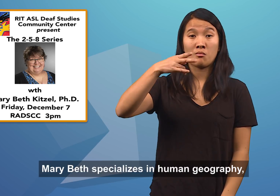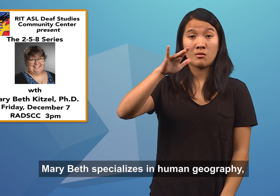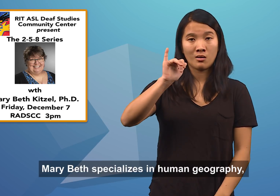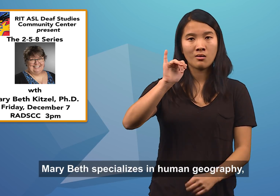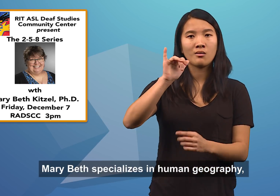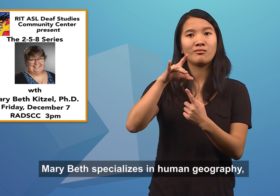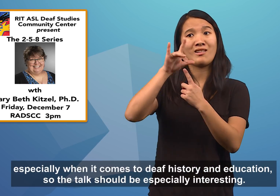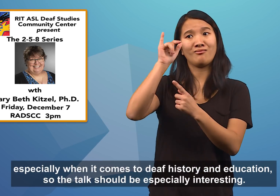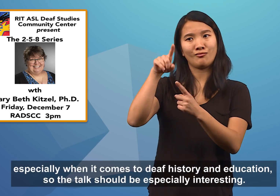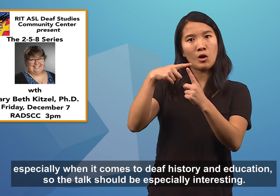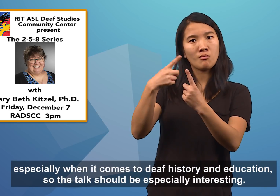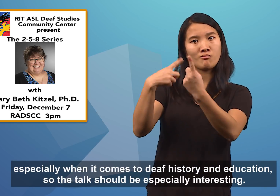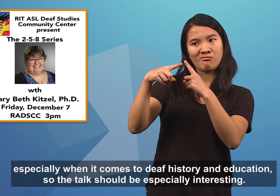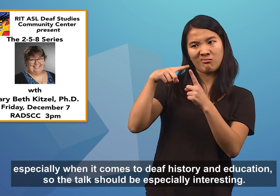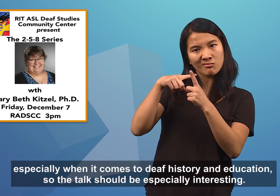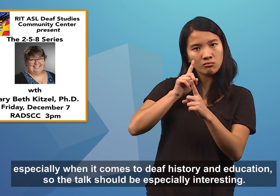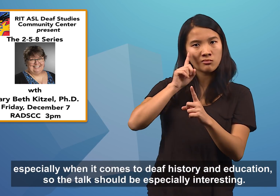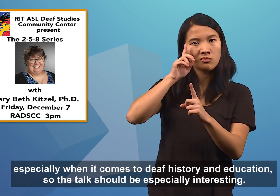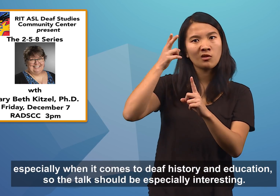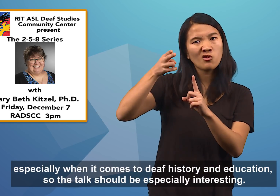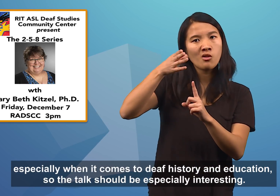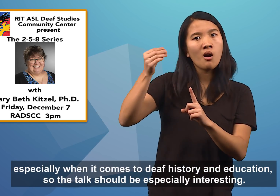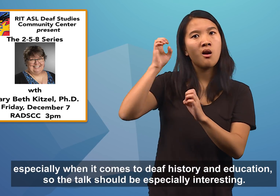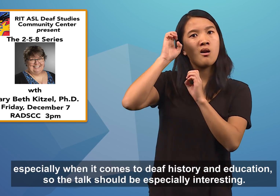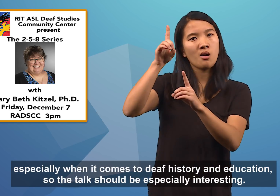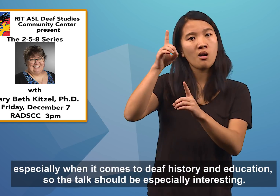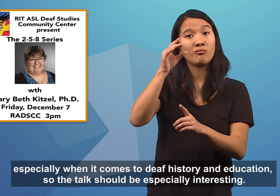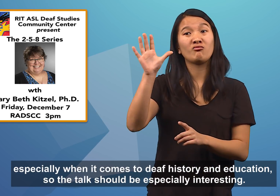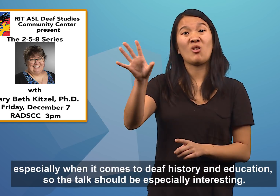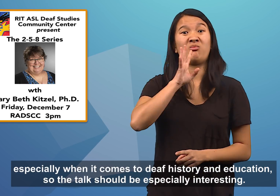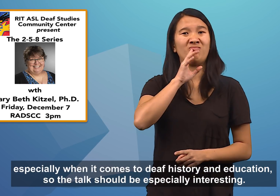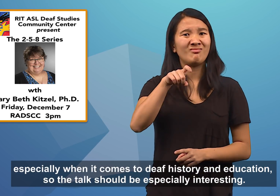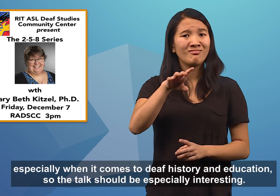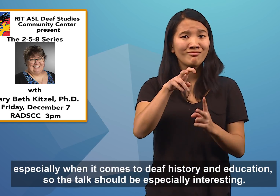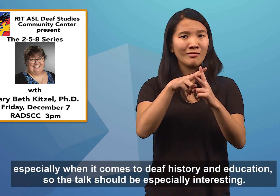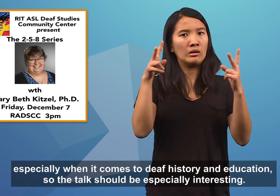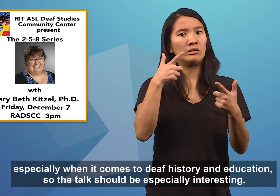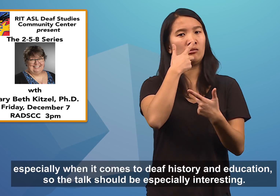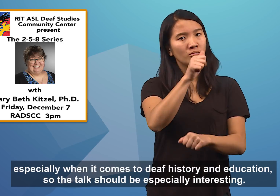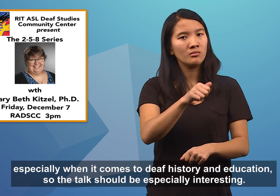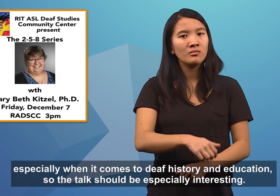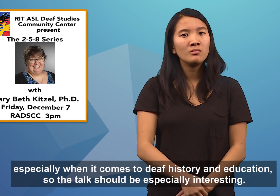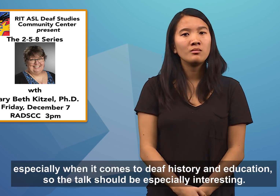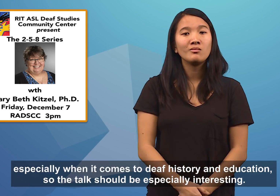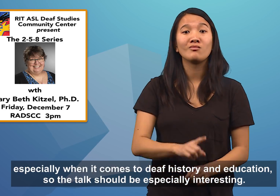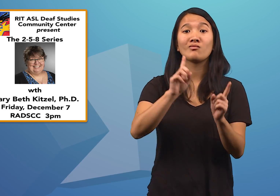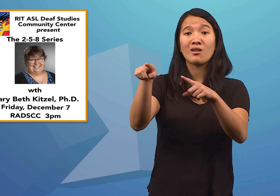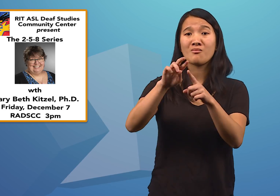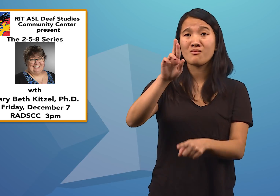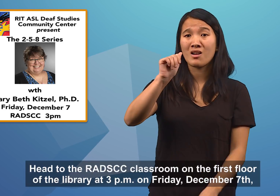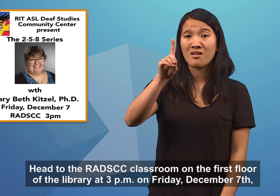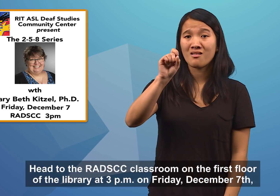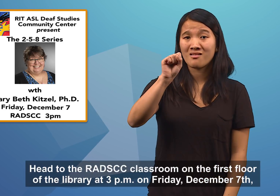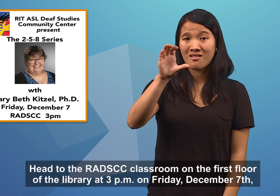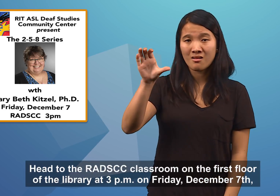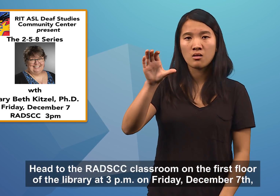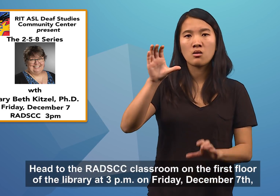geography, especially when it comes to deaf history and education, so the talk should be especially interesting. Head to the RAD